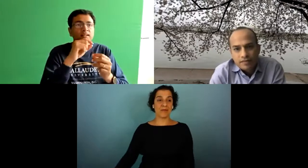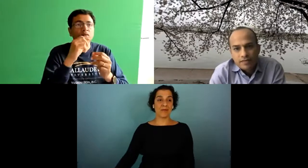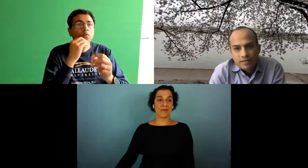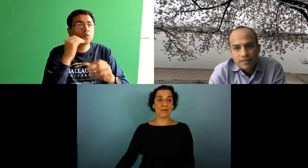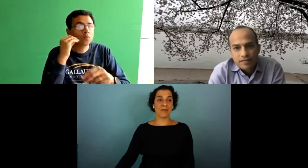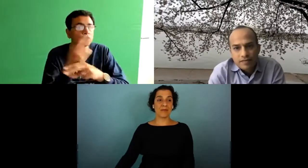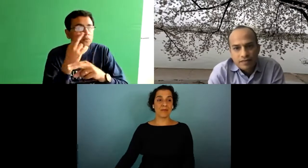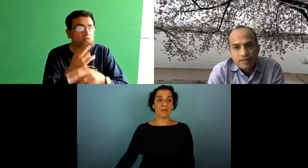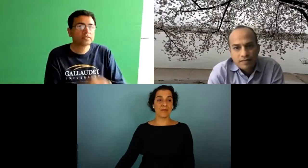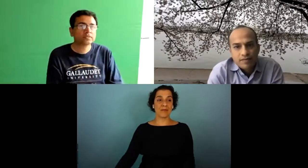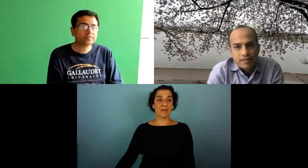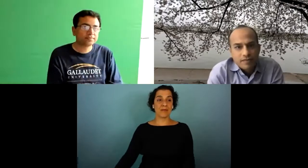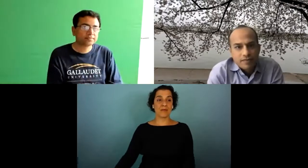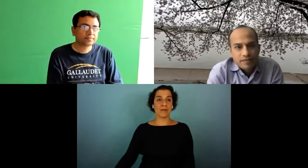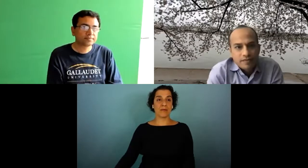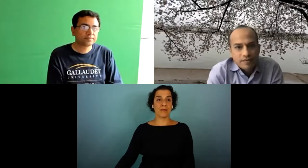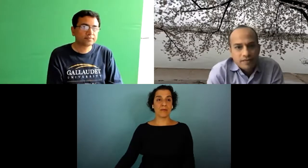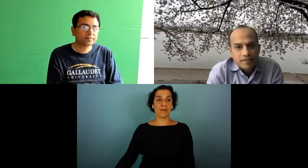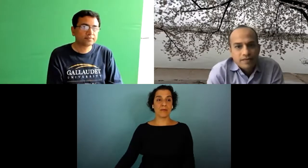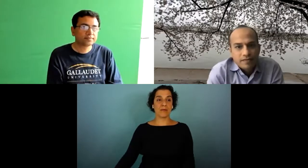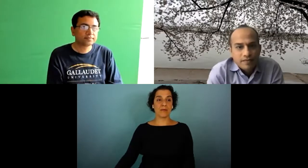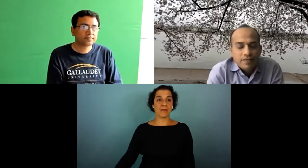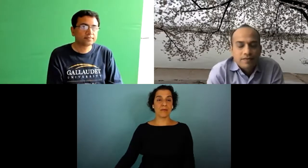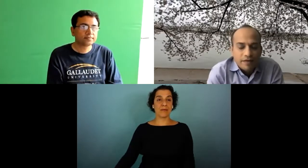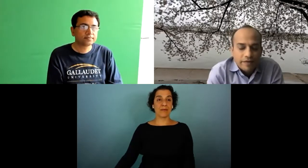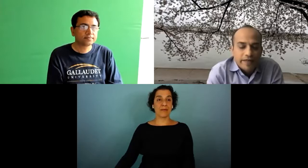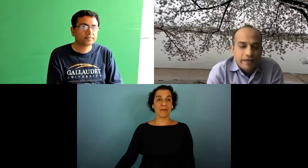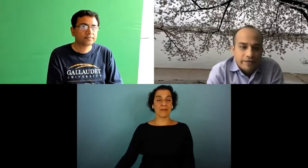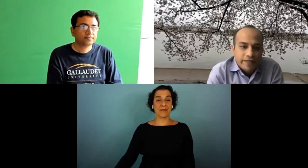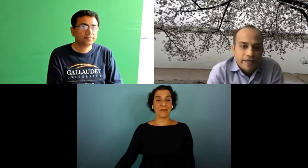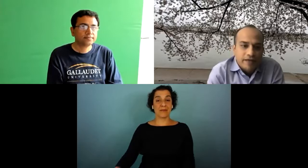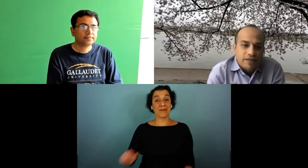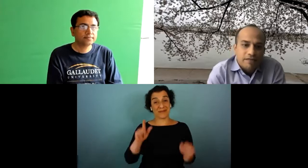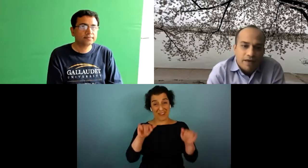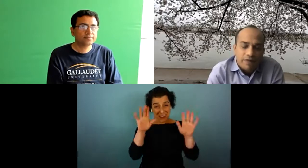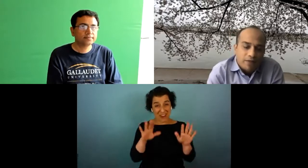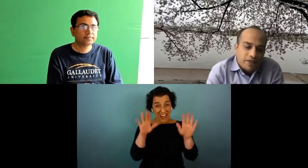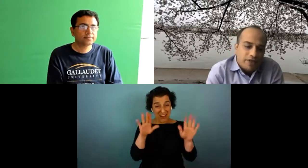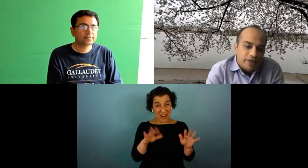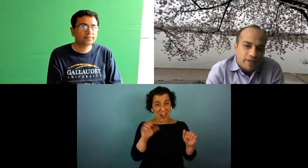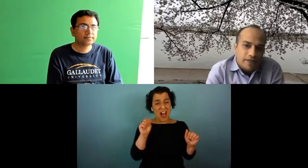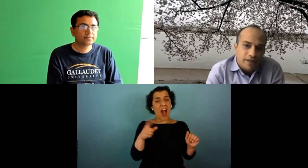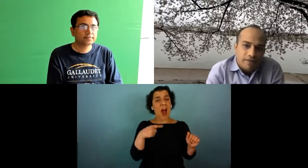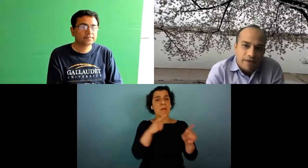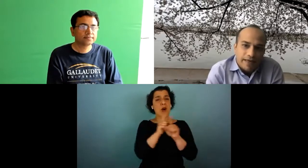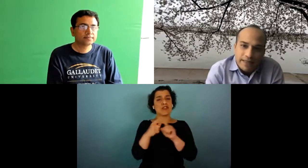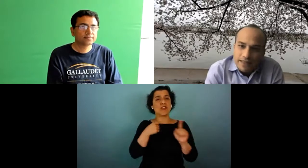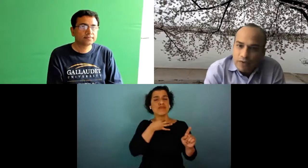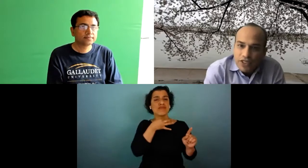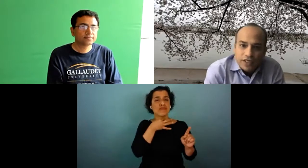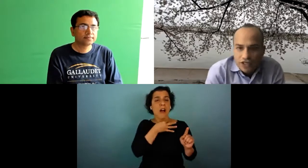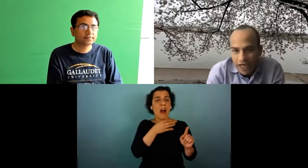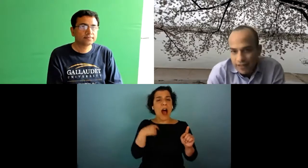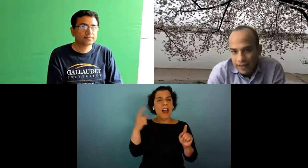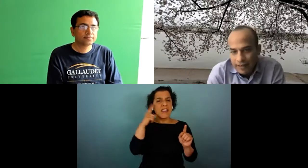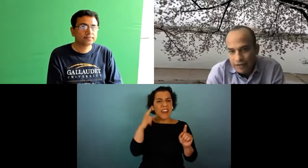can still be very helpful especially for home use uh great so i'm also curious um i think there's a